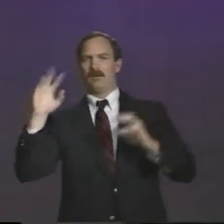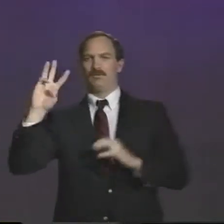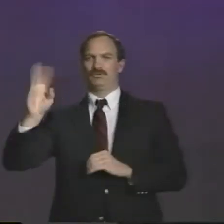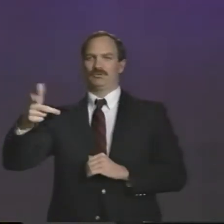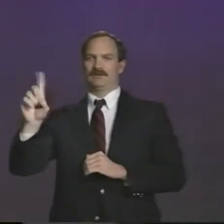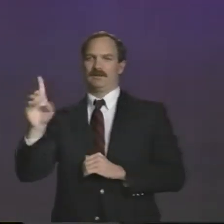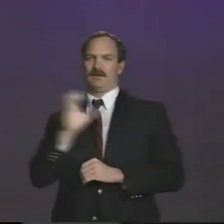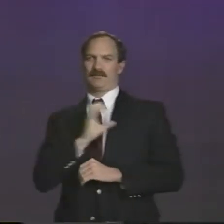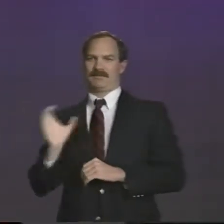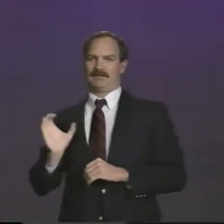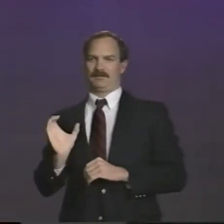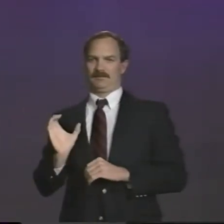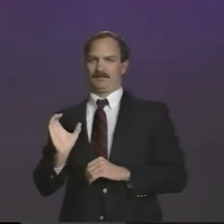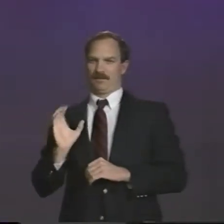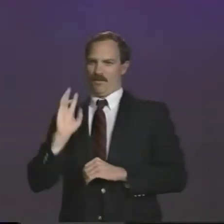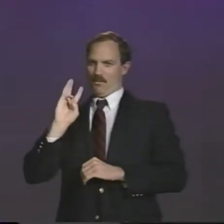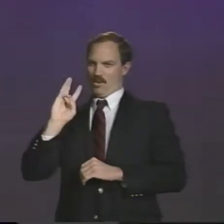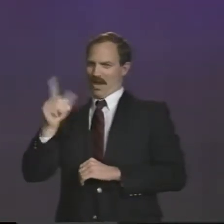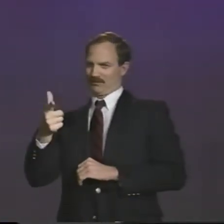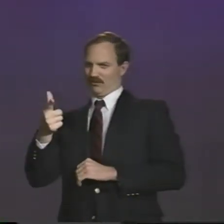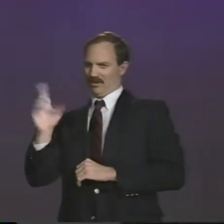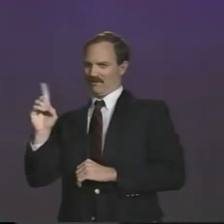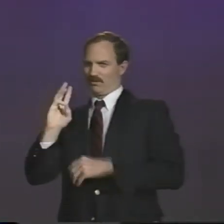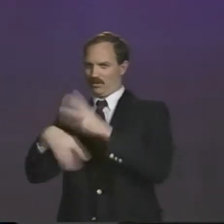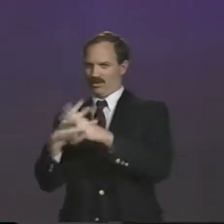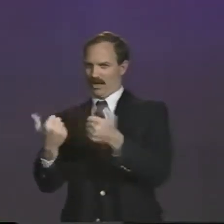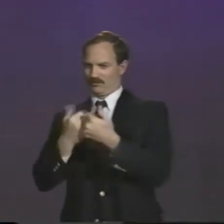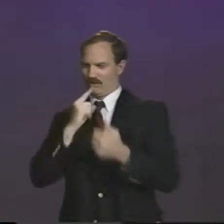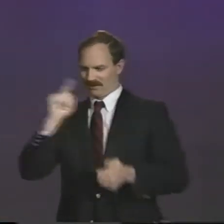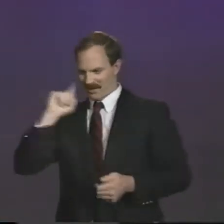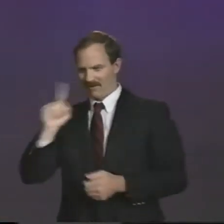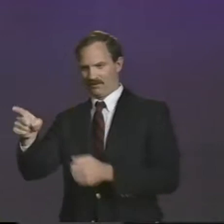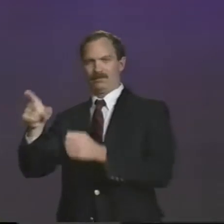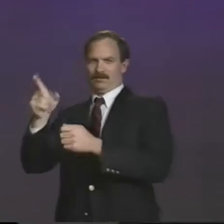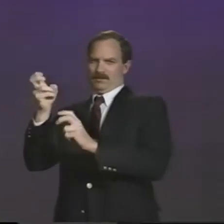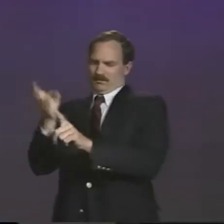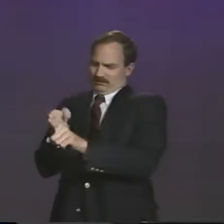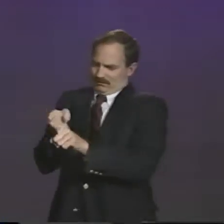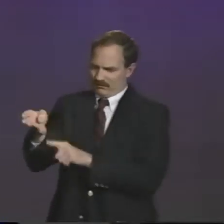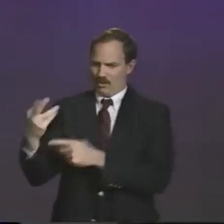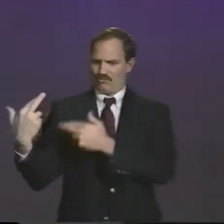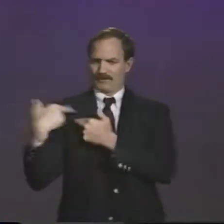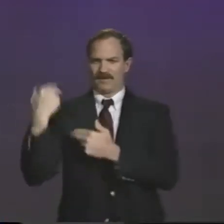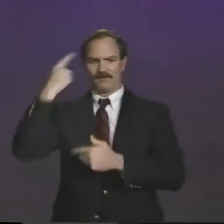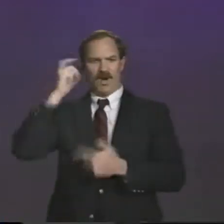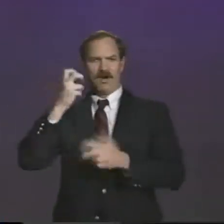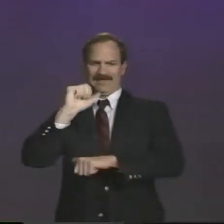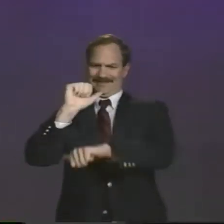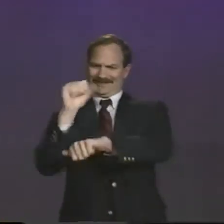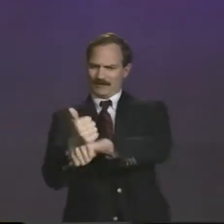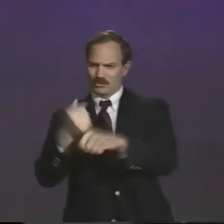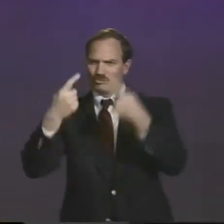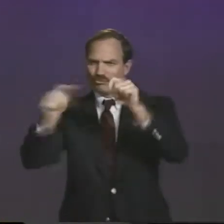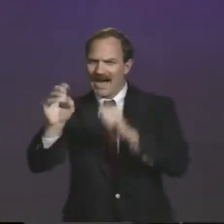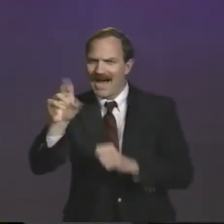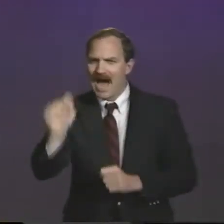Also, the American Athletic Association for the Deaf has one side attachment to the World Games for the Deaf, whose main responsibility